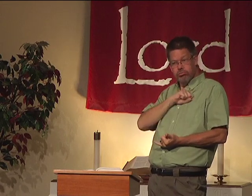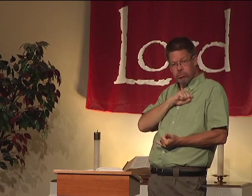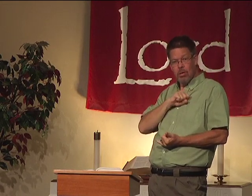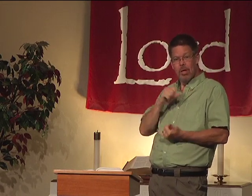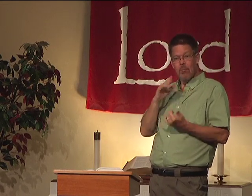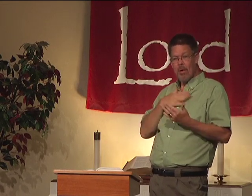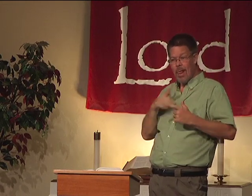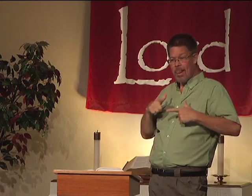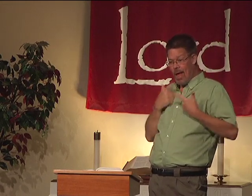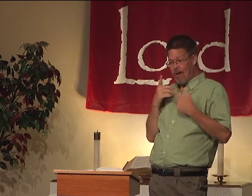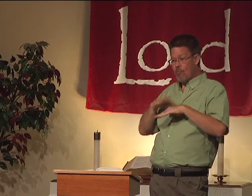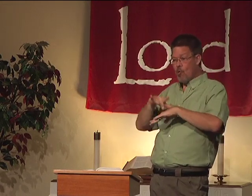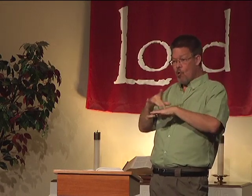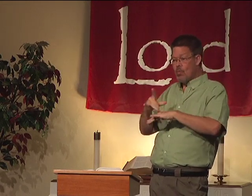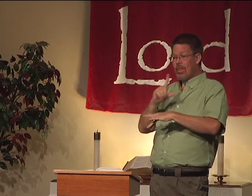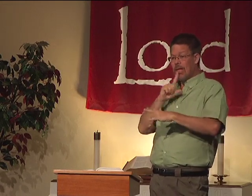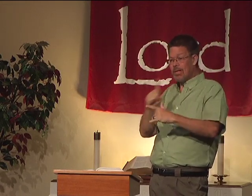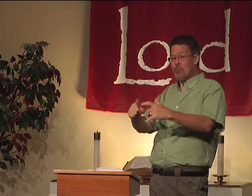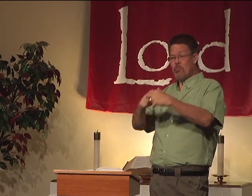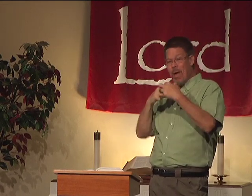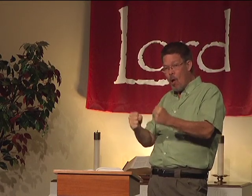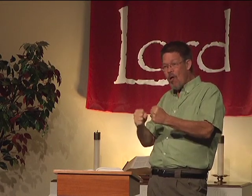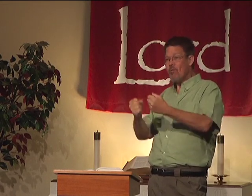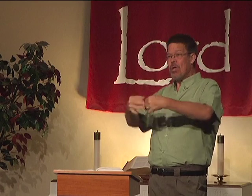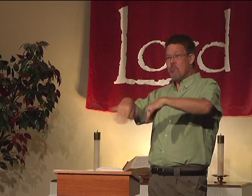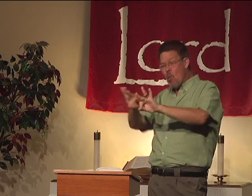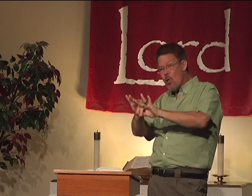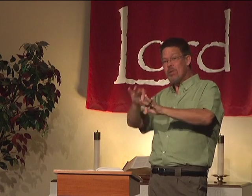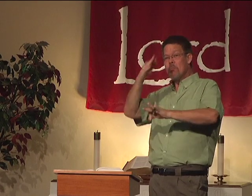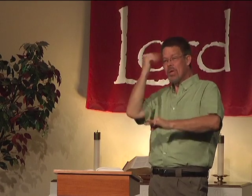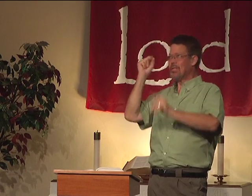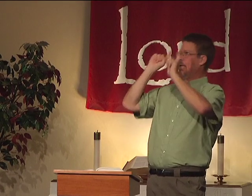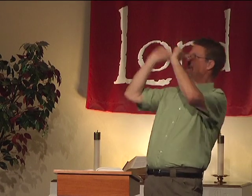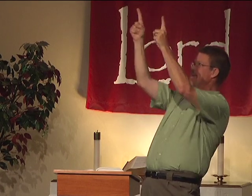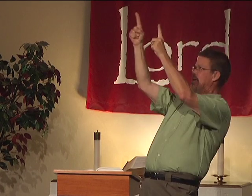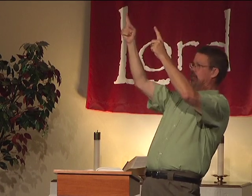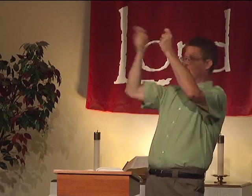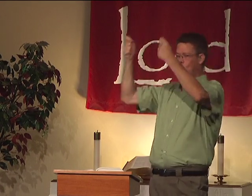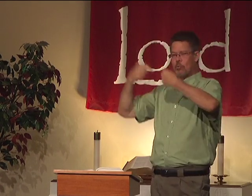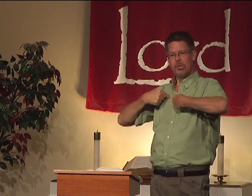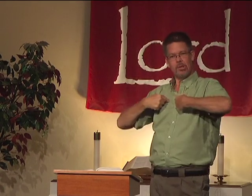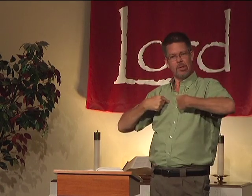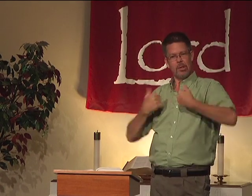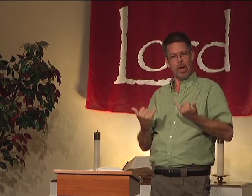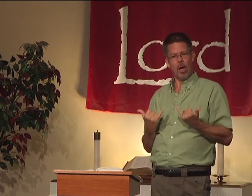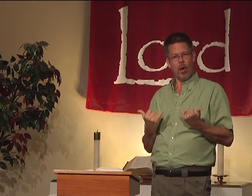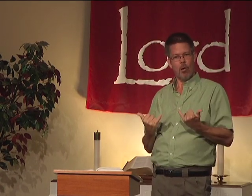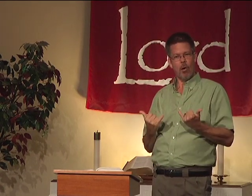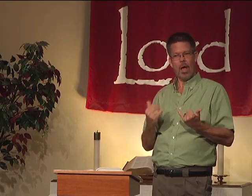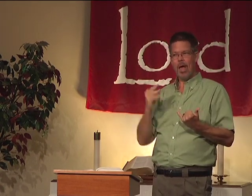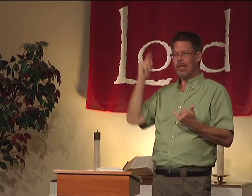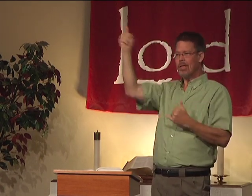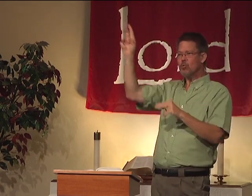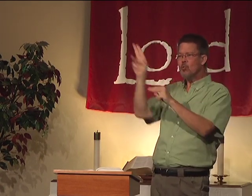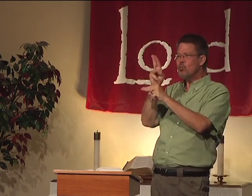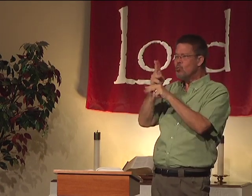now, that my life on earth is powerful. It's important because he controls me now.